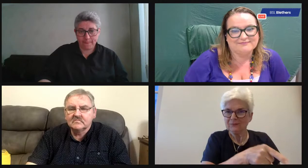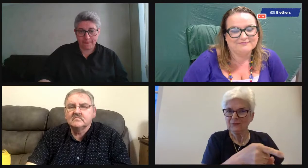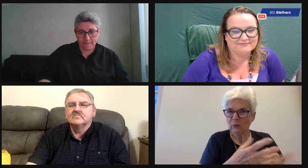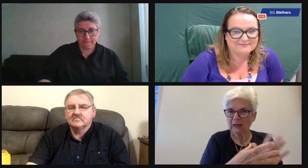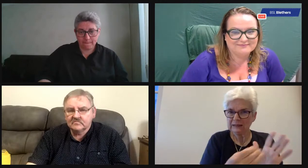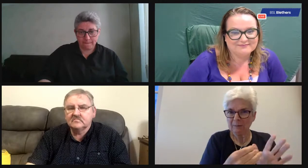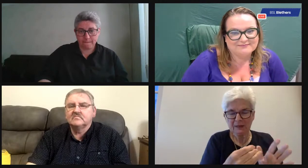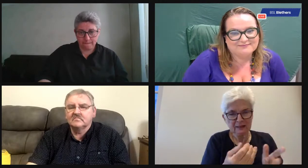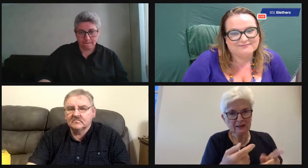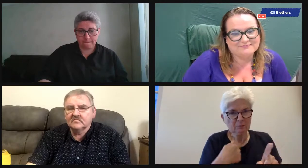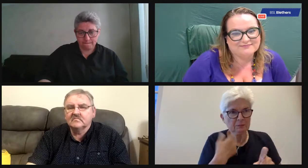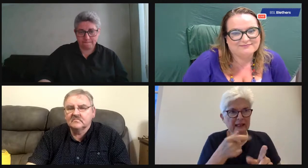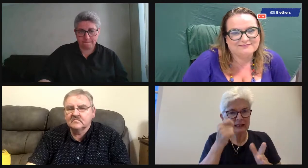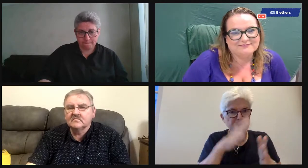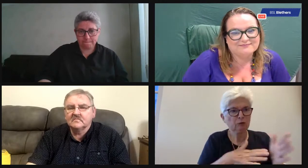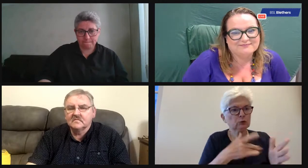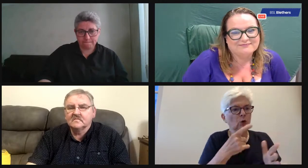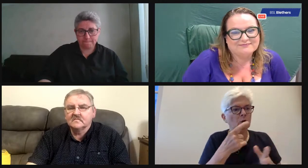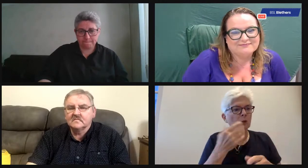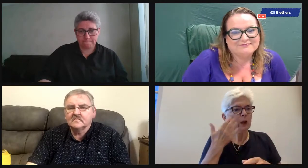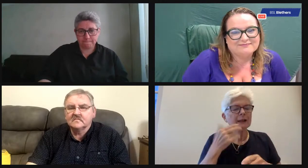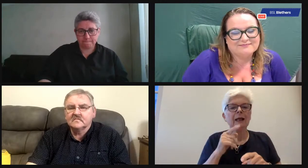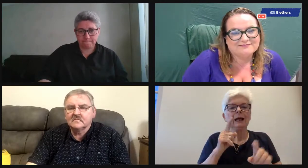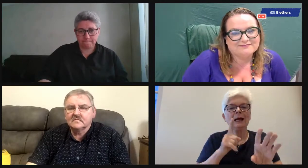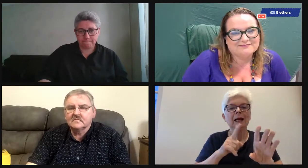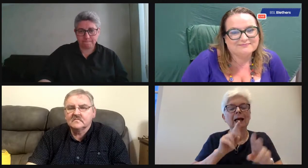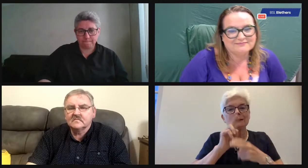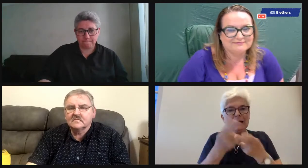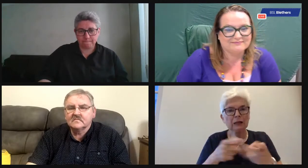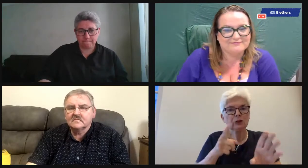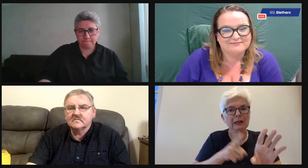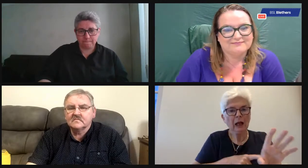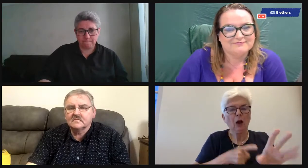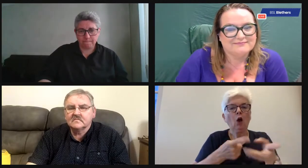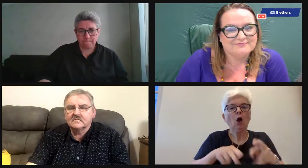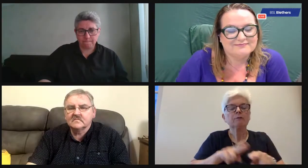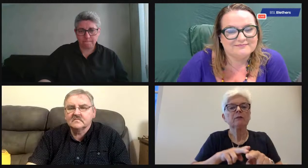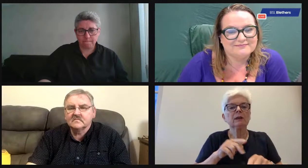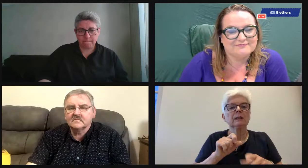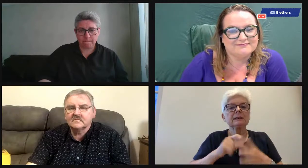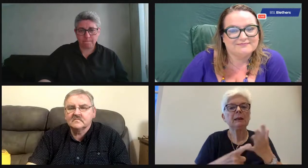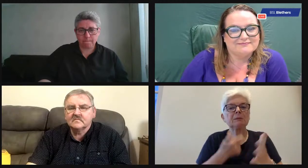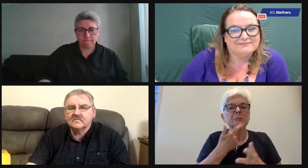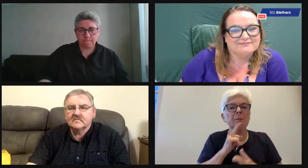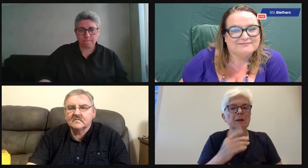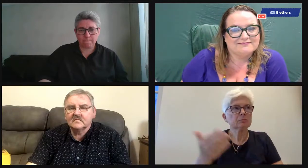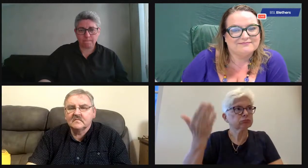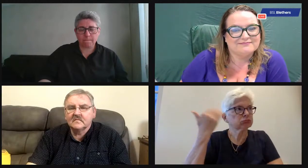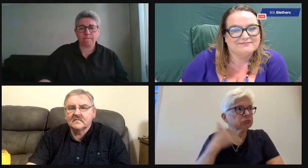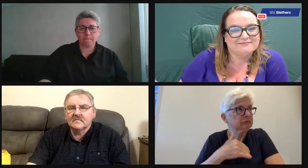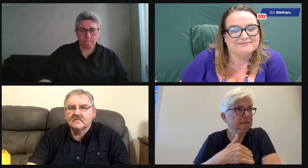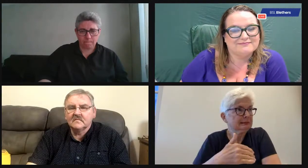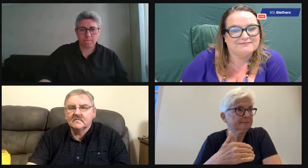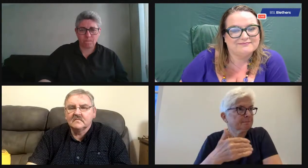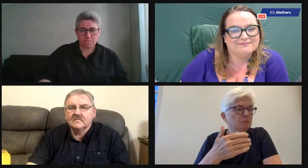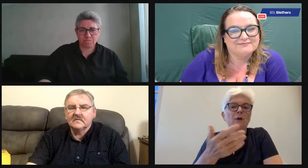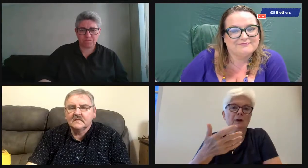you know, being a befriender, teaching someone to sign. I mean, in my experience, the International